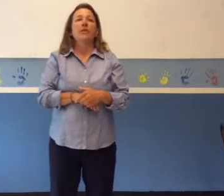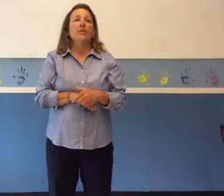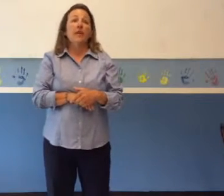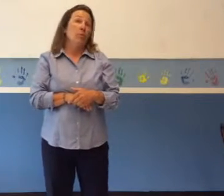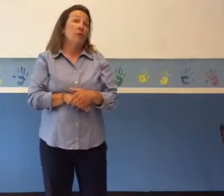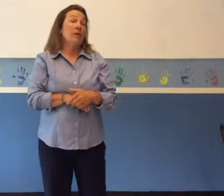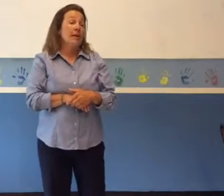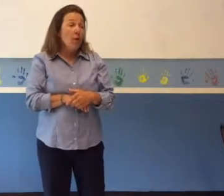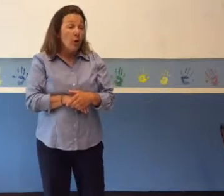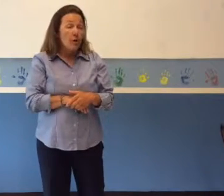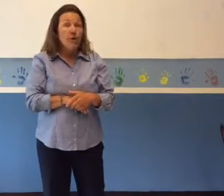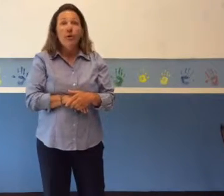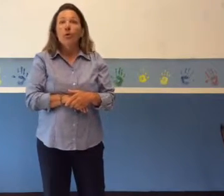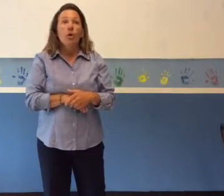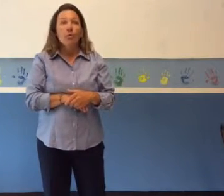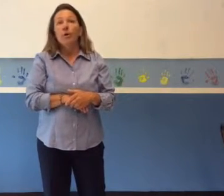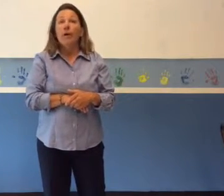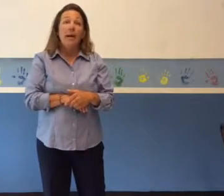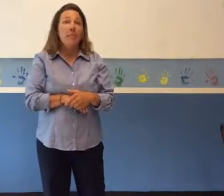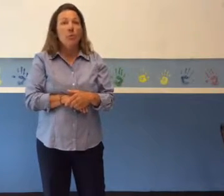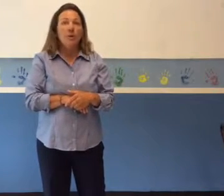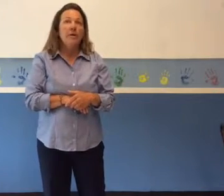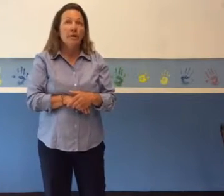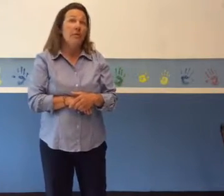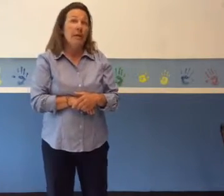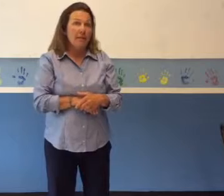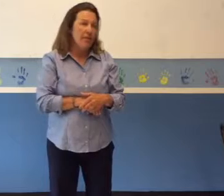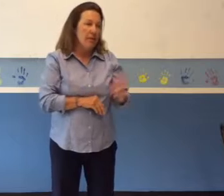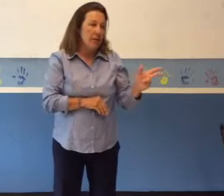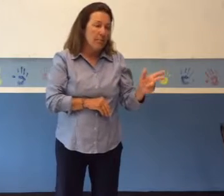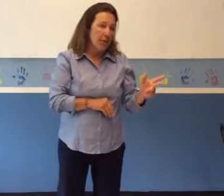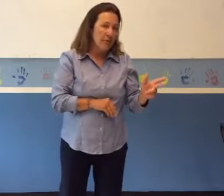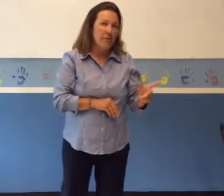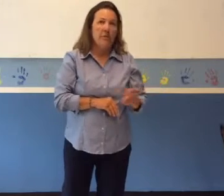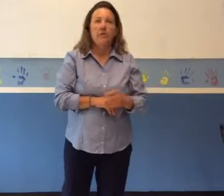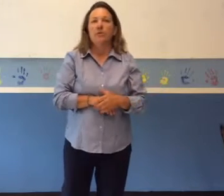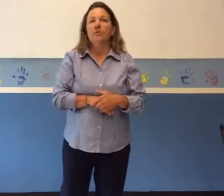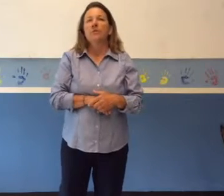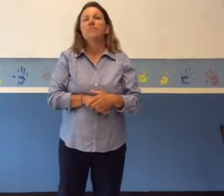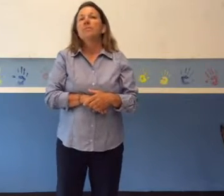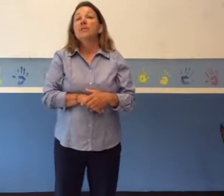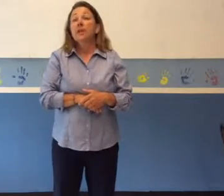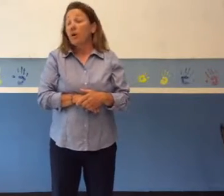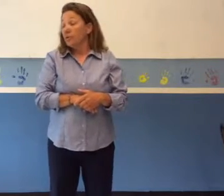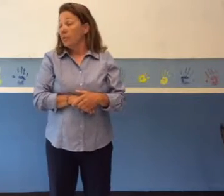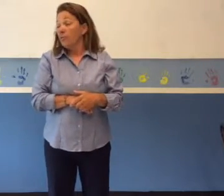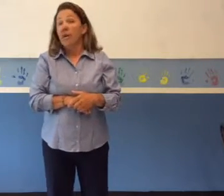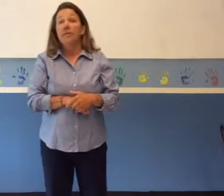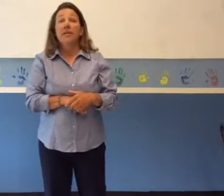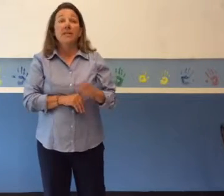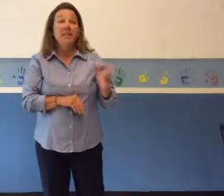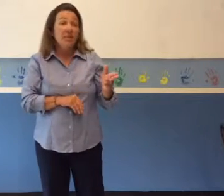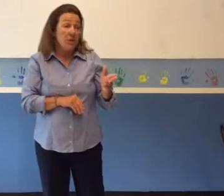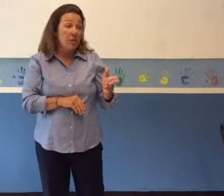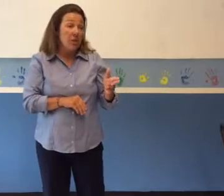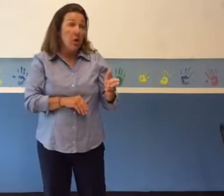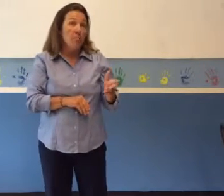feel they had worked any harder or were any more innovative than the comparison teachers. They also felt that teaching the low